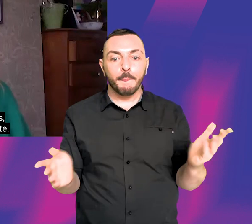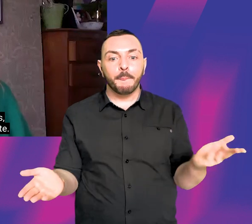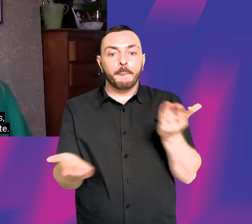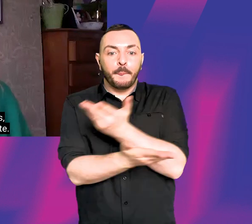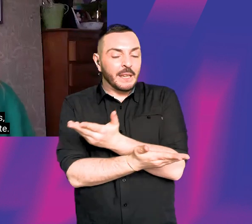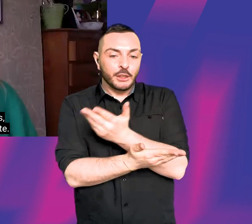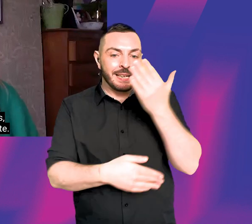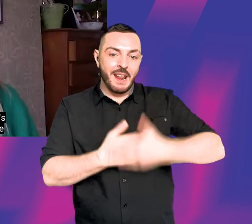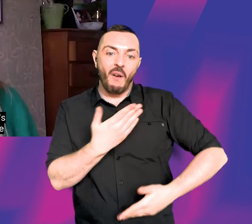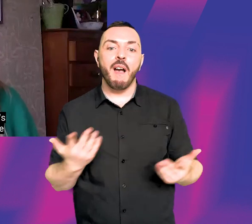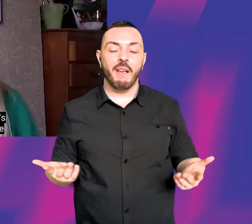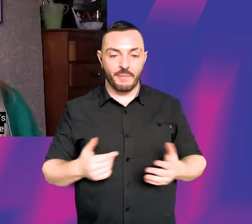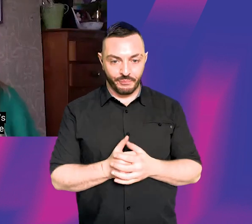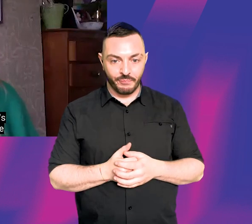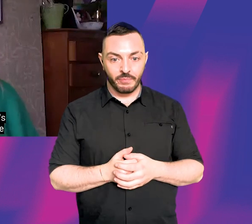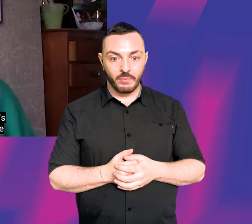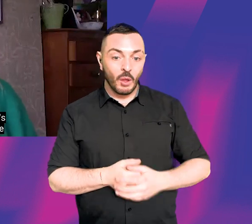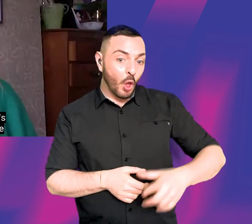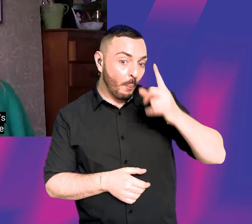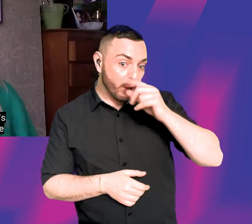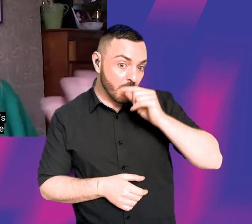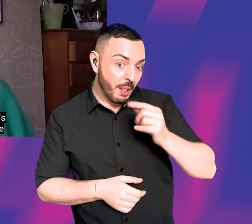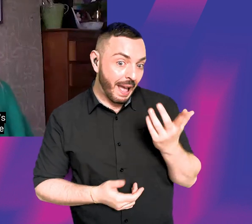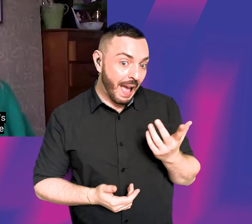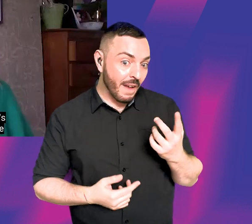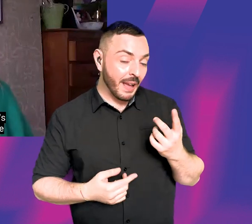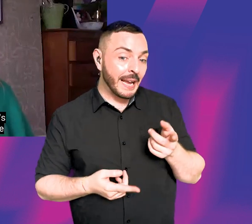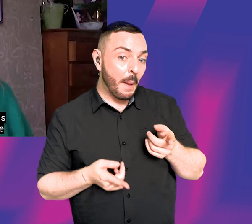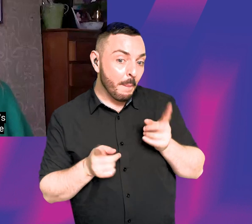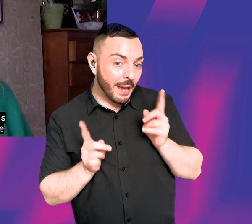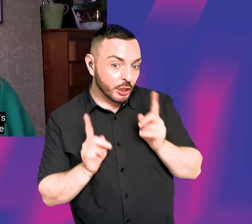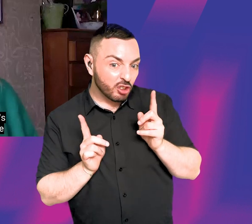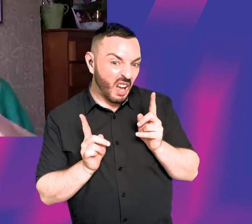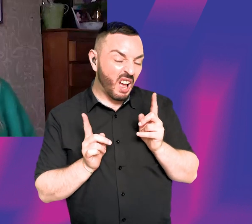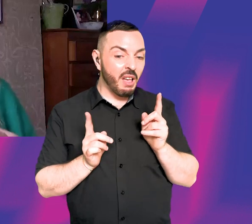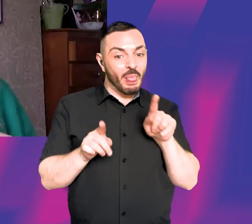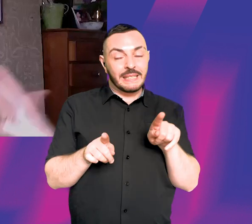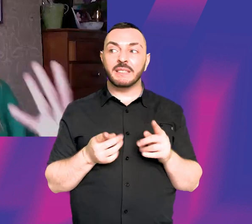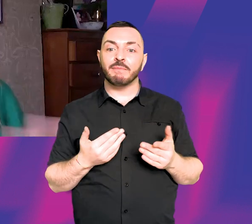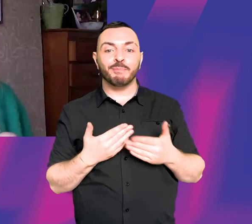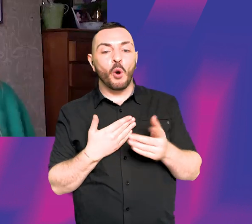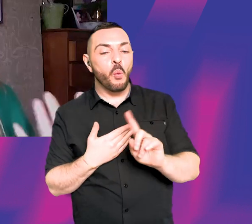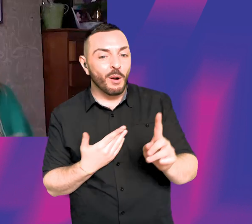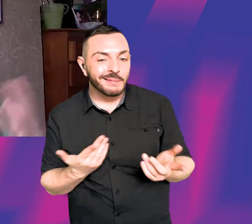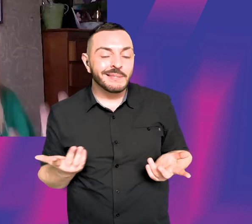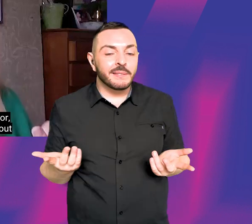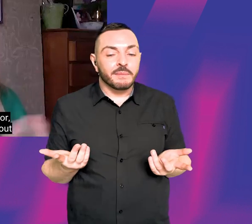completely separate, you know, it's possible to have a manager that's more of the American system where that person might represent you more holistically. They